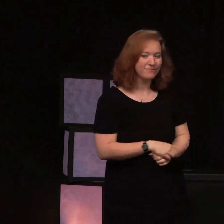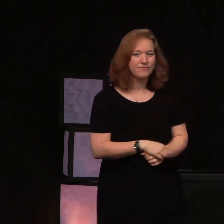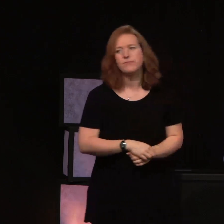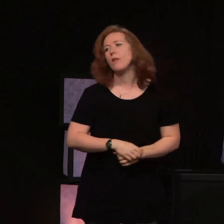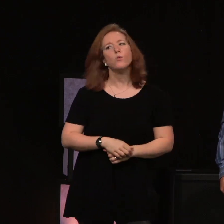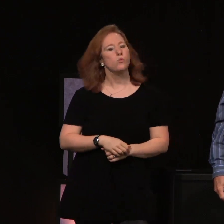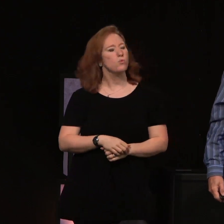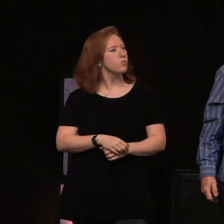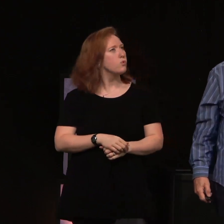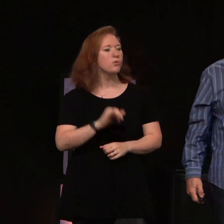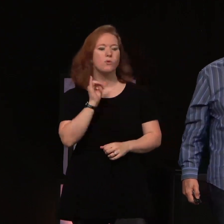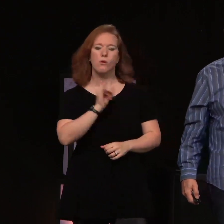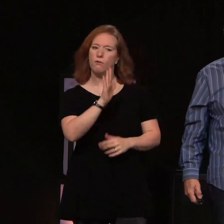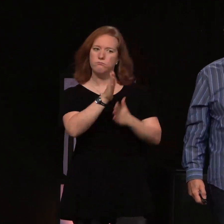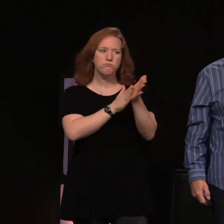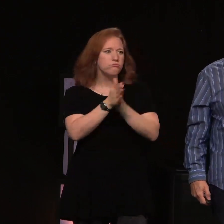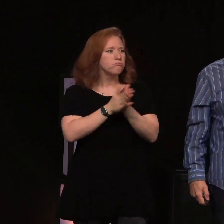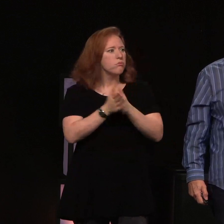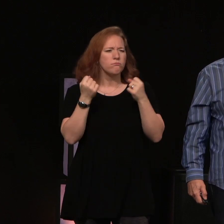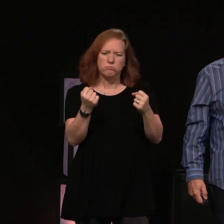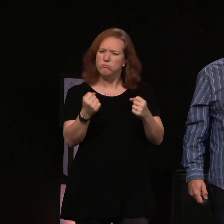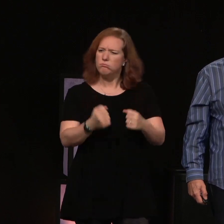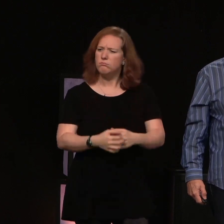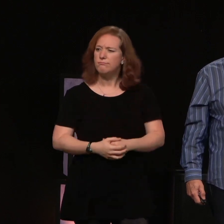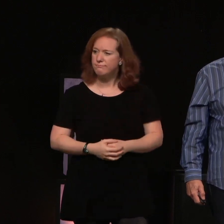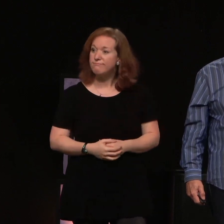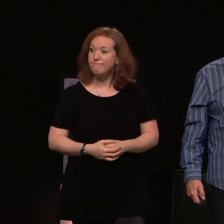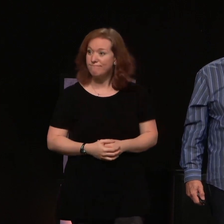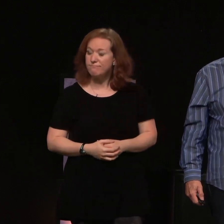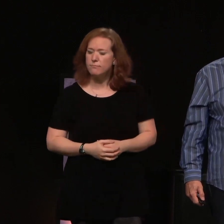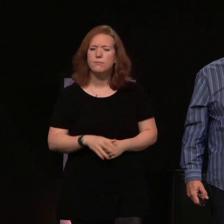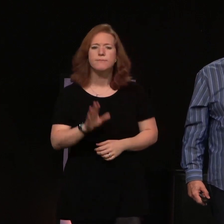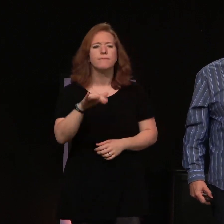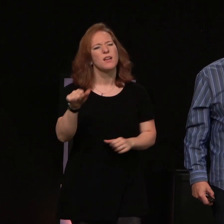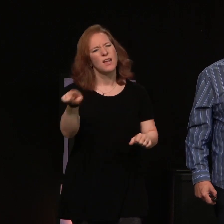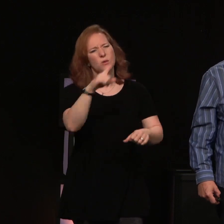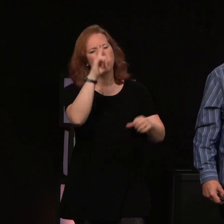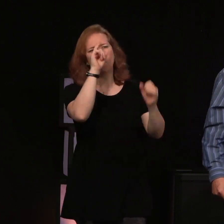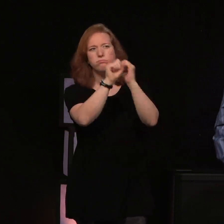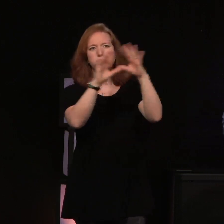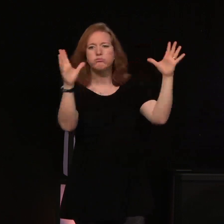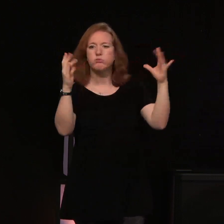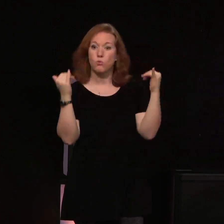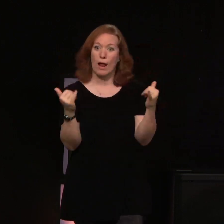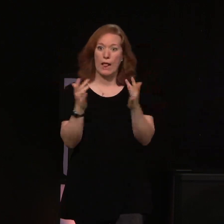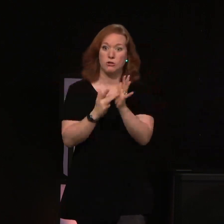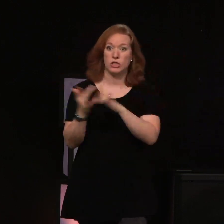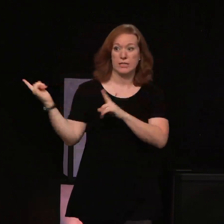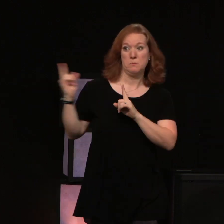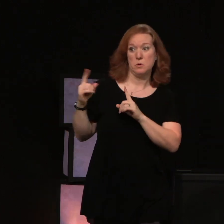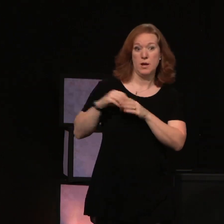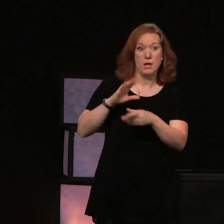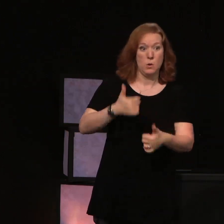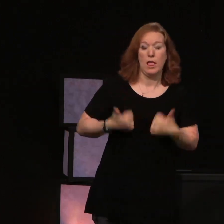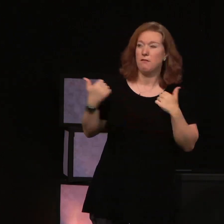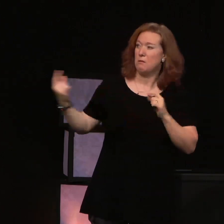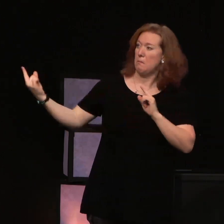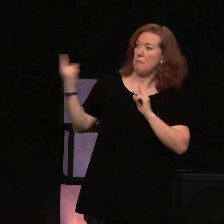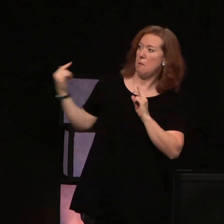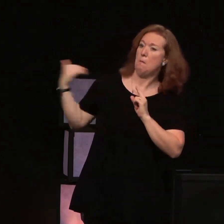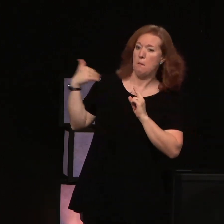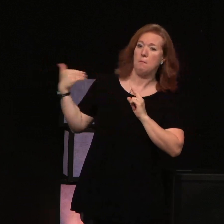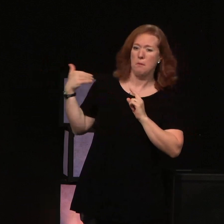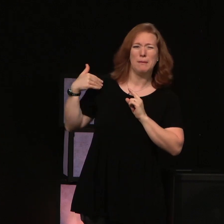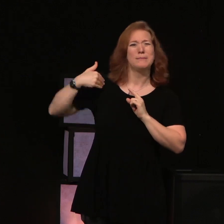That's pretty passionate, isn't it? Can you just picture Jesus knocking on that door and crying out your name